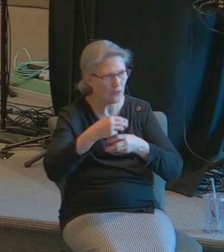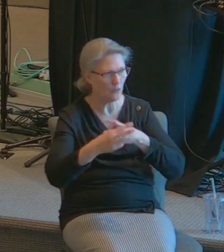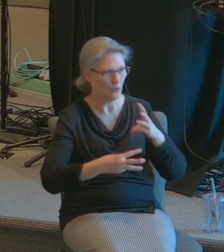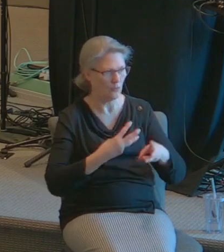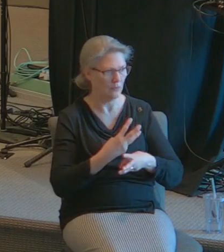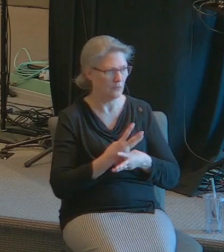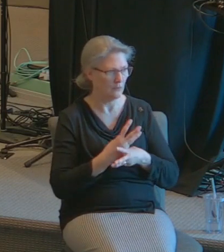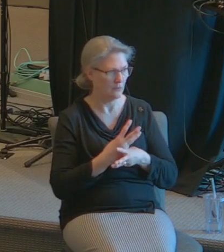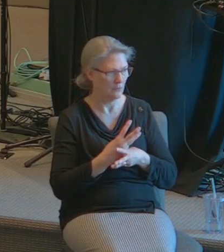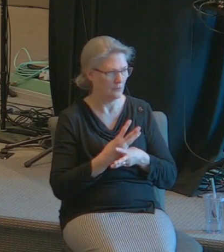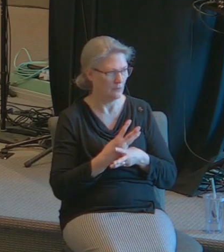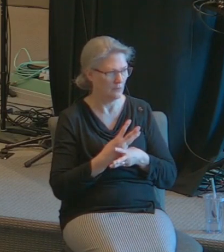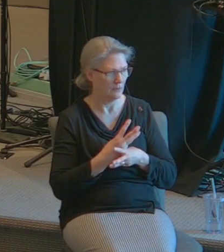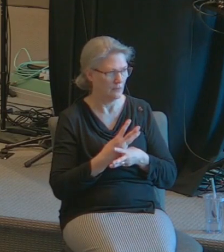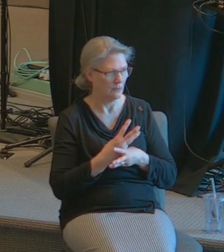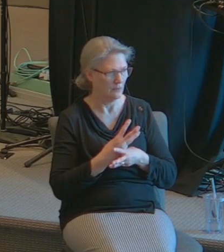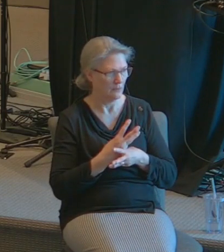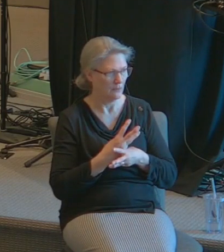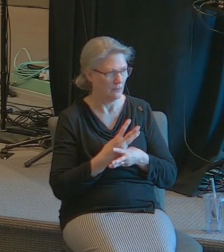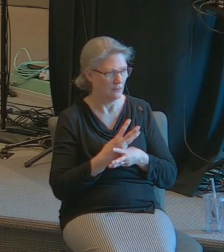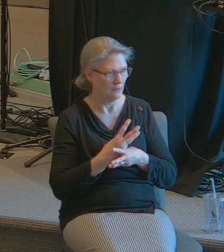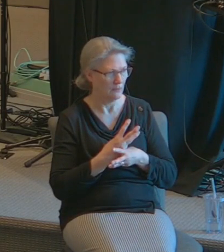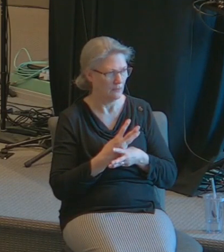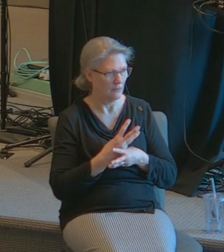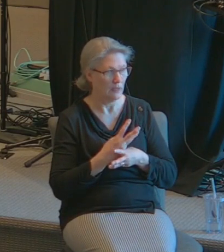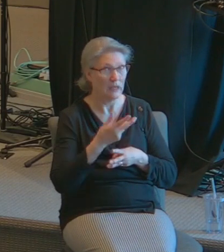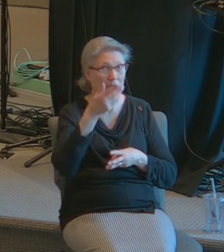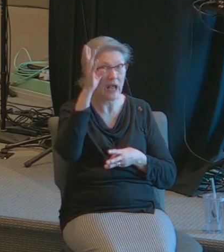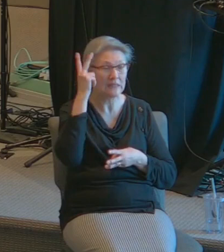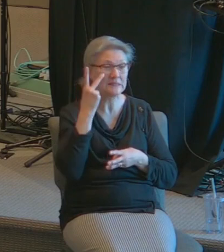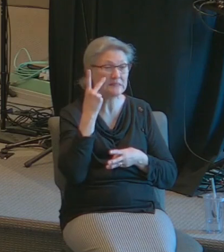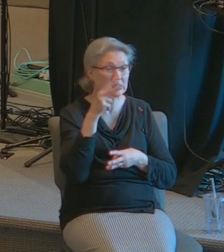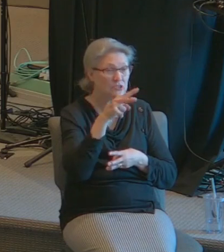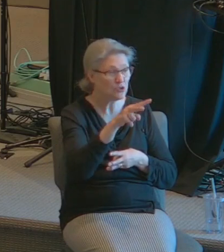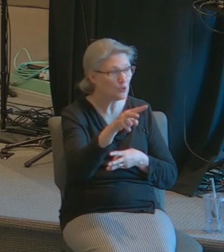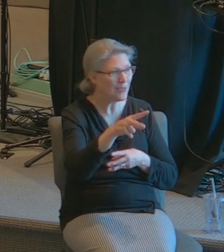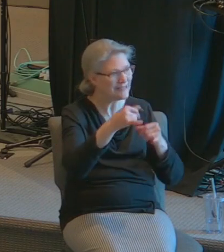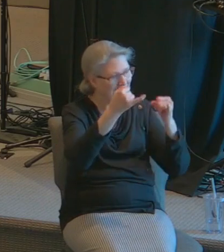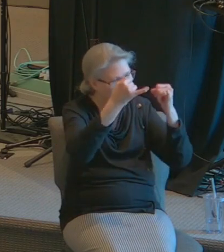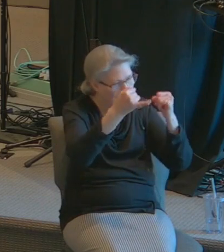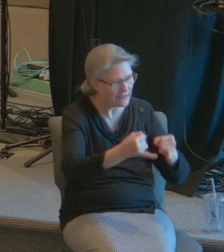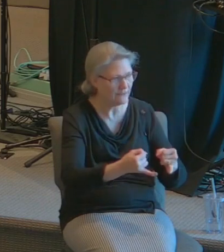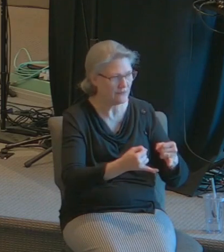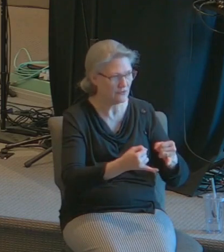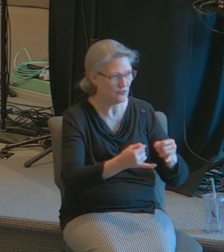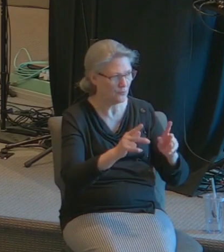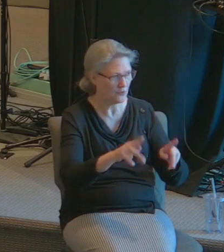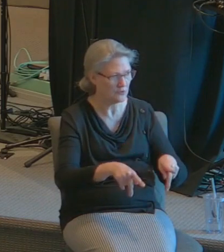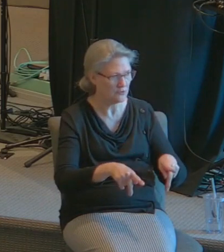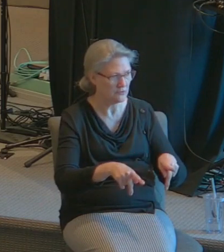so loved the world